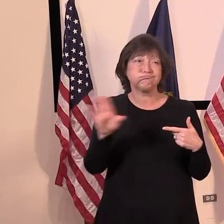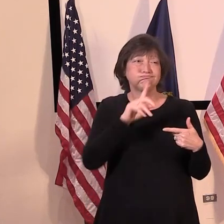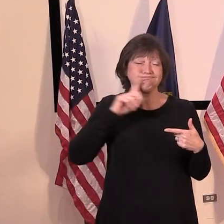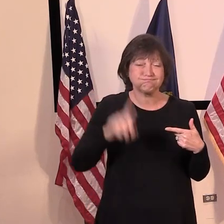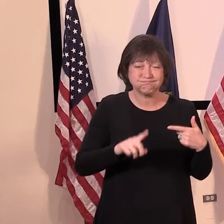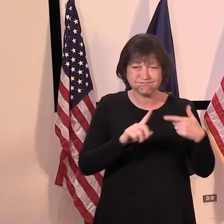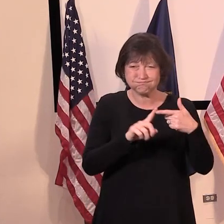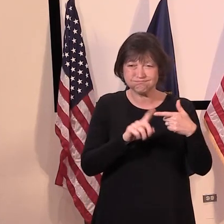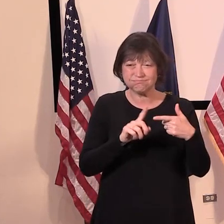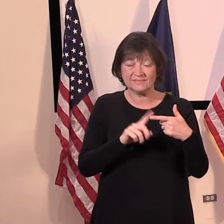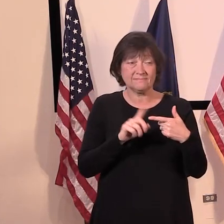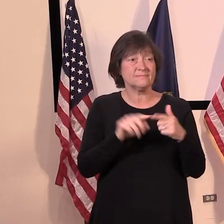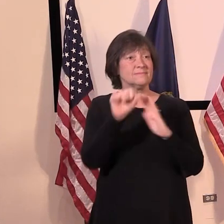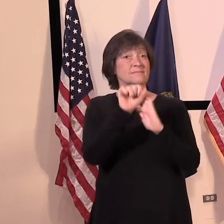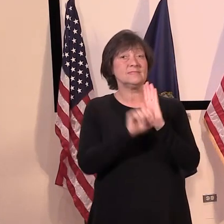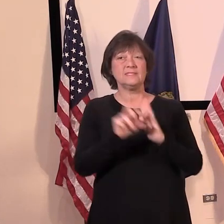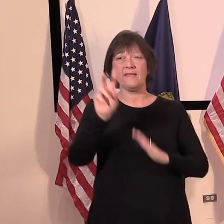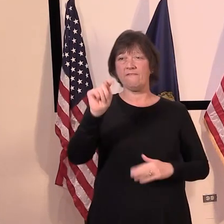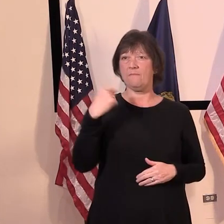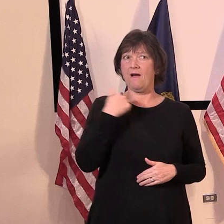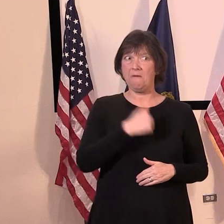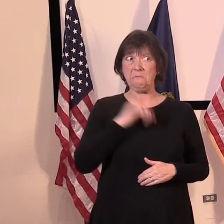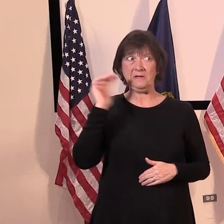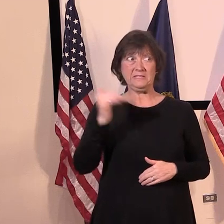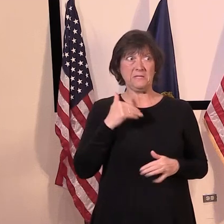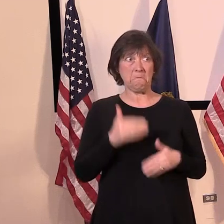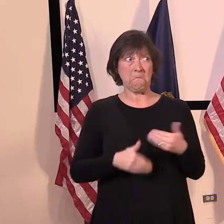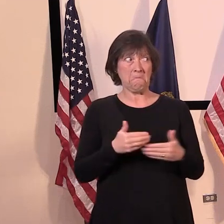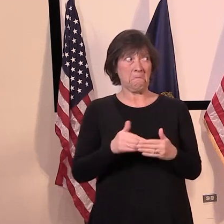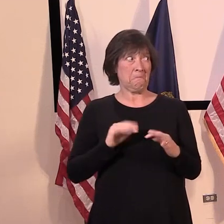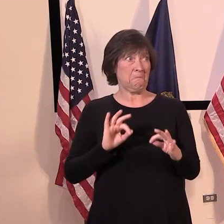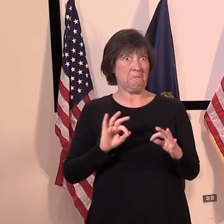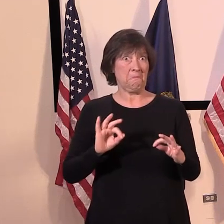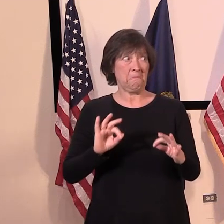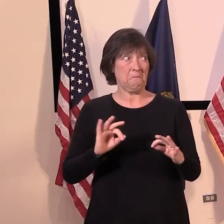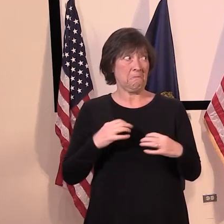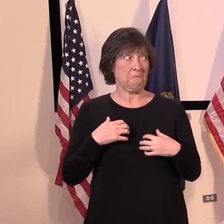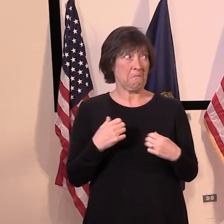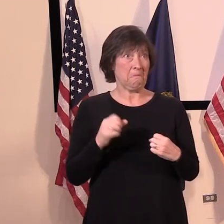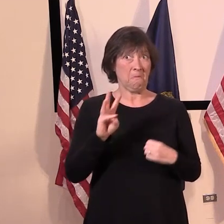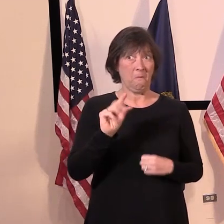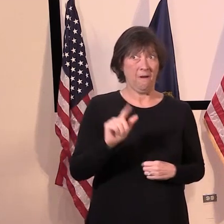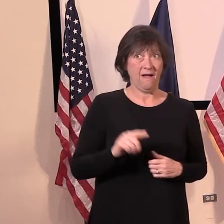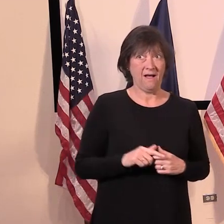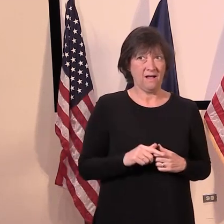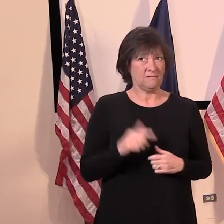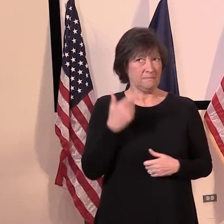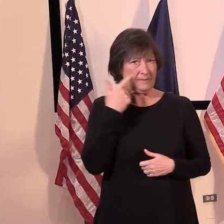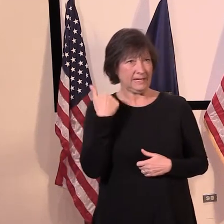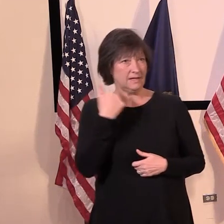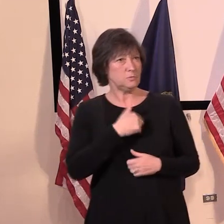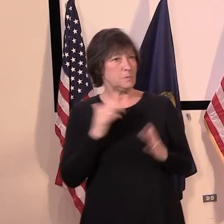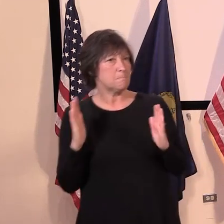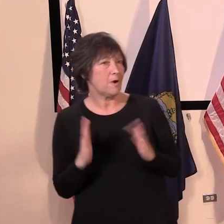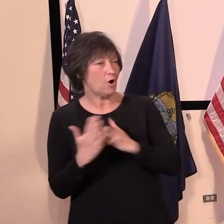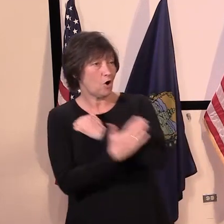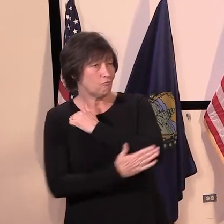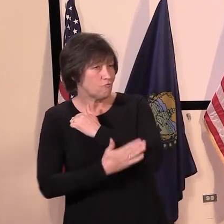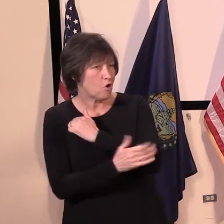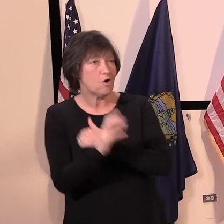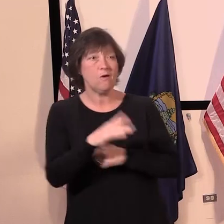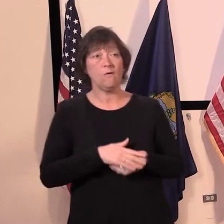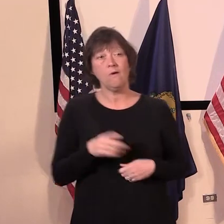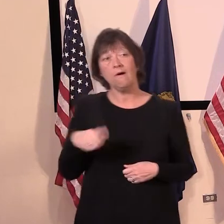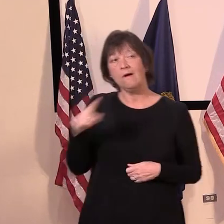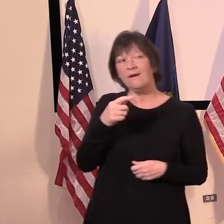Why do you think Vermont is doing so well? I mean, is it a function of being a small state? Or is it just better